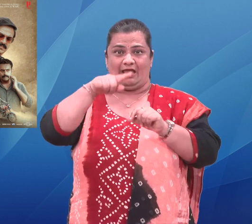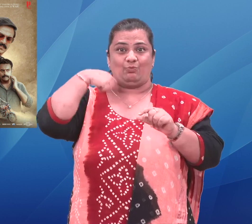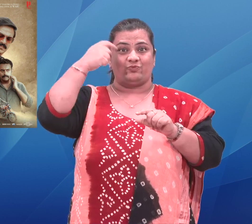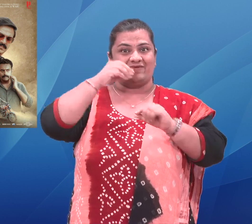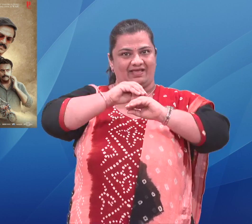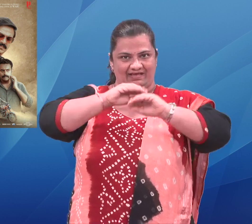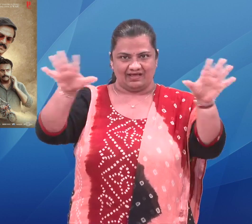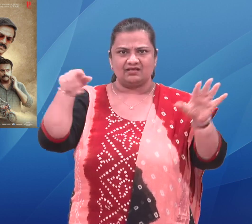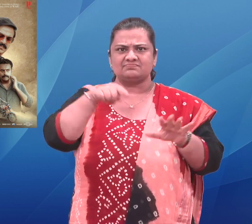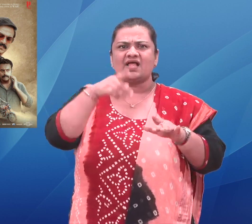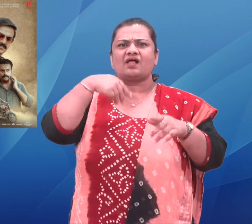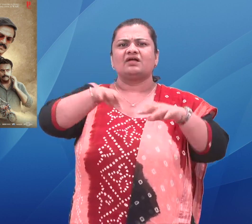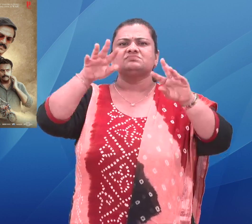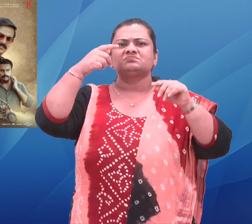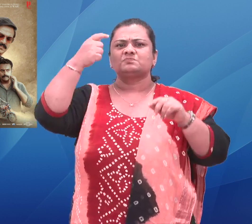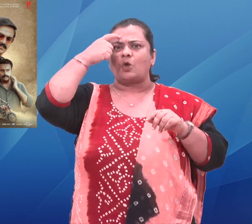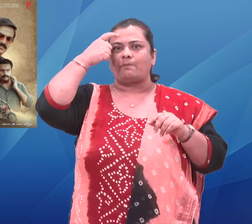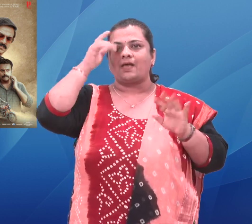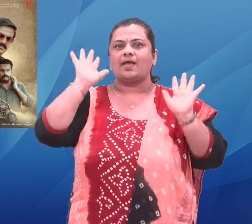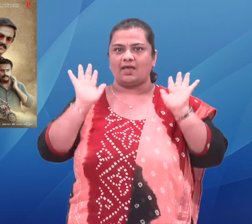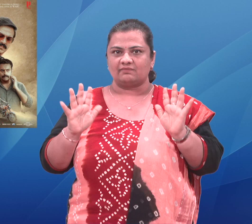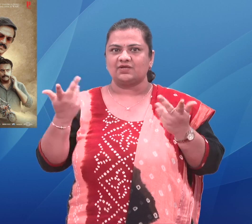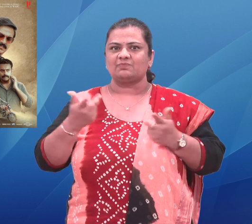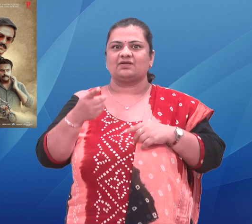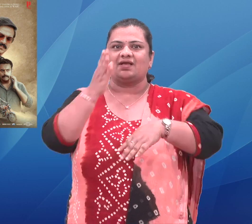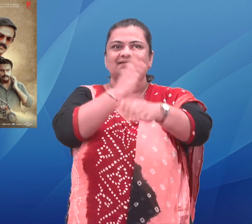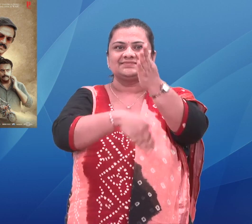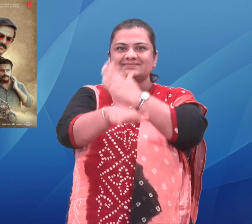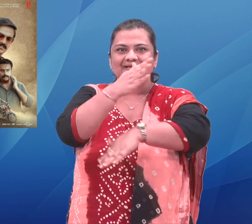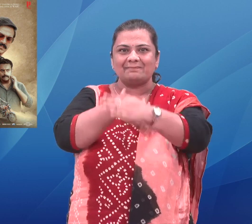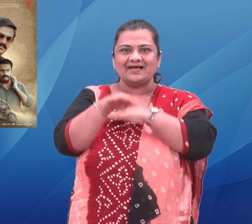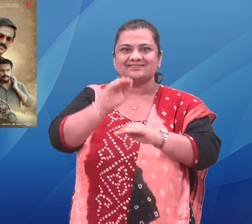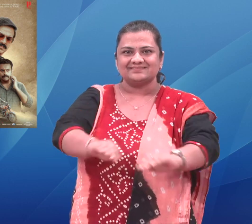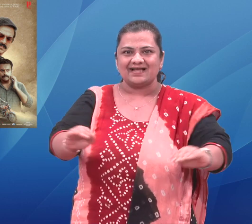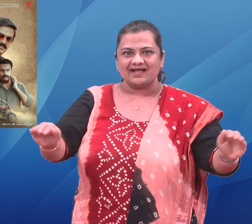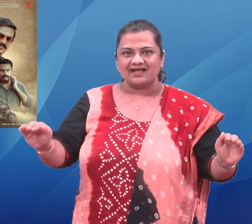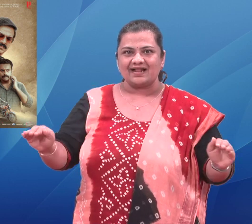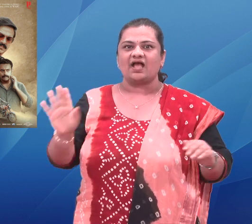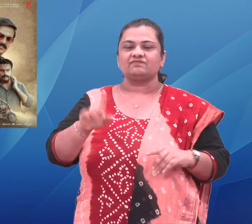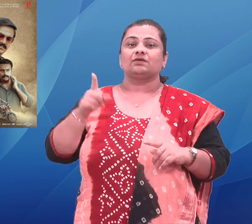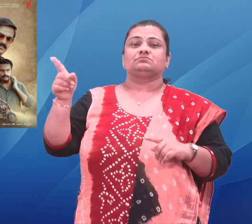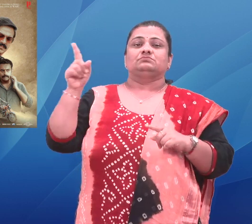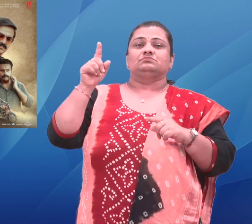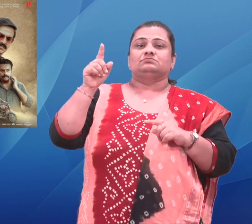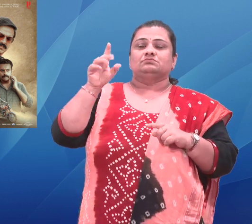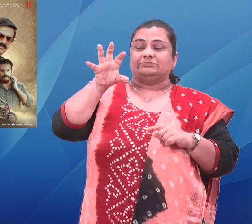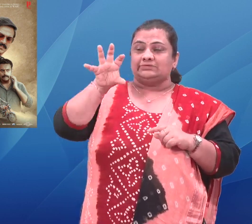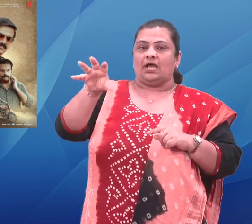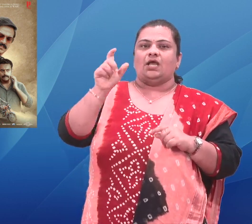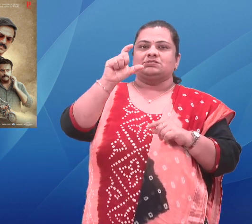differently-abled children. The State Commission for Persons with Disabilities had issued notices to the director of the movie Shaji Kailas